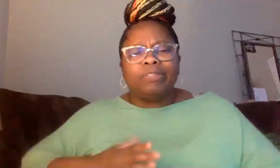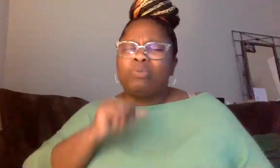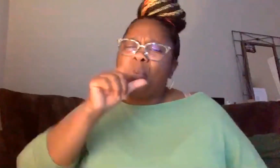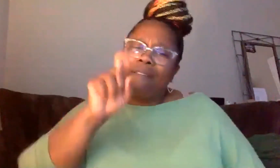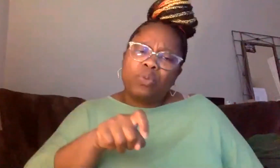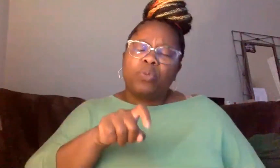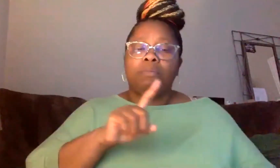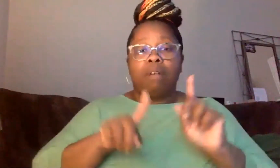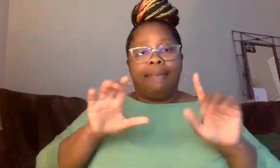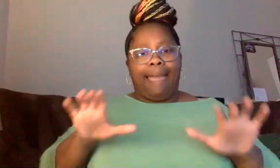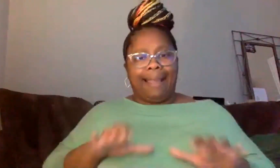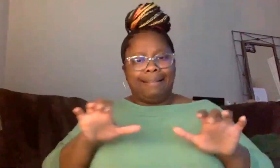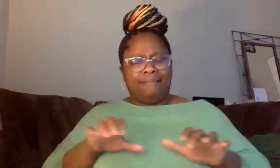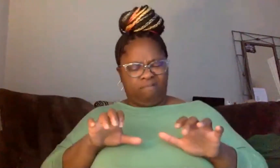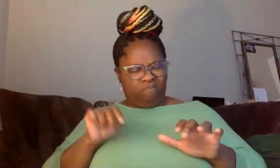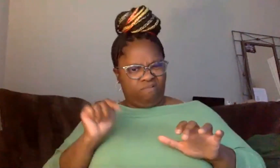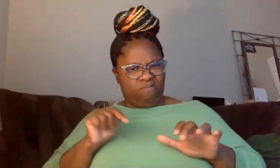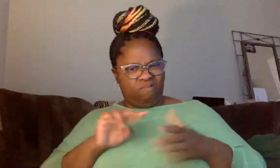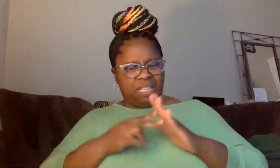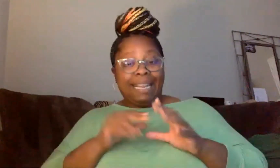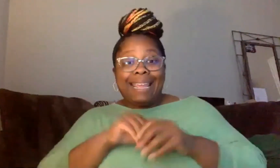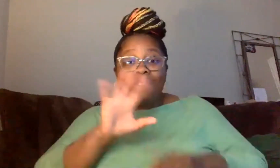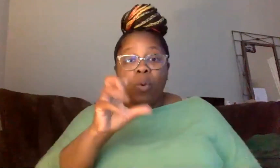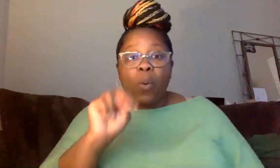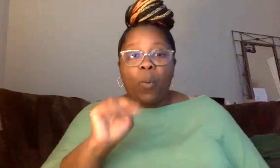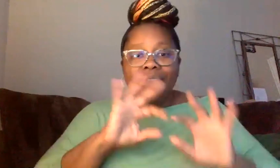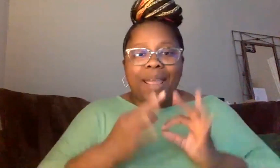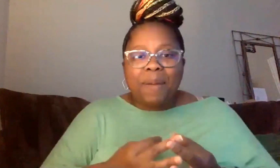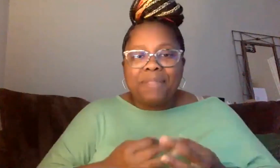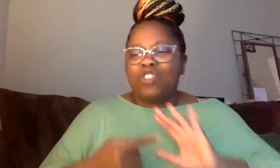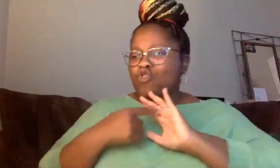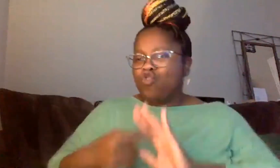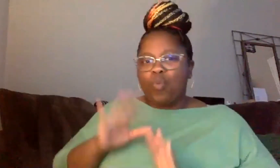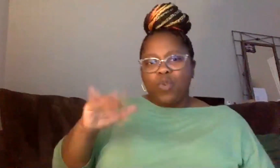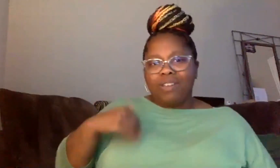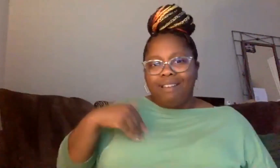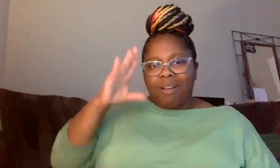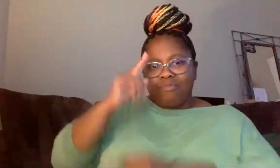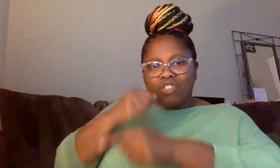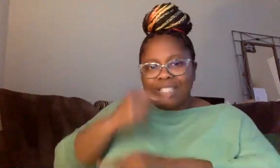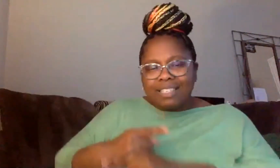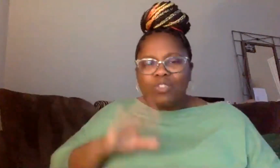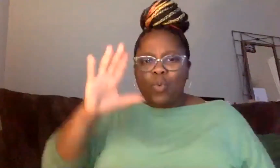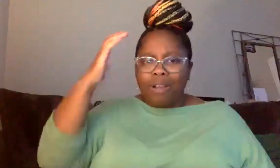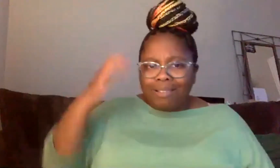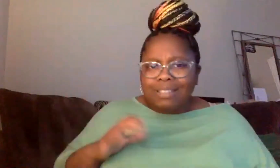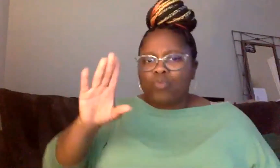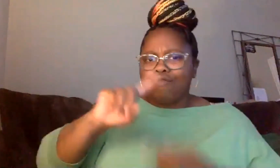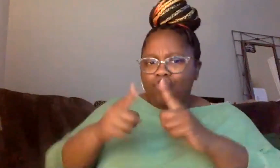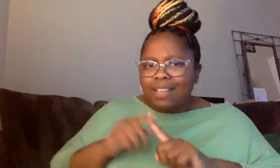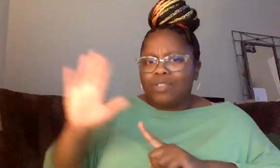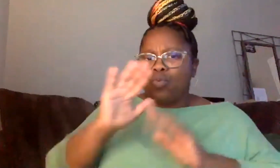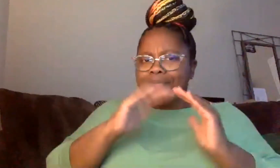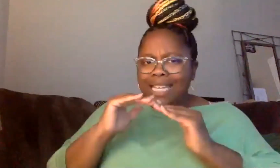within your own family, you know, raising your or showing your younger siblings or cousins or friends and peers,